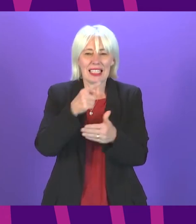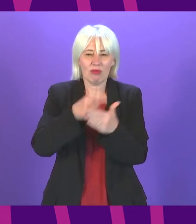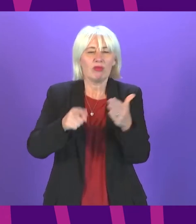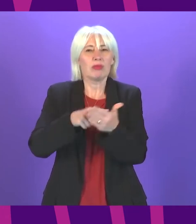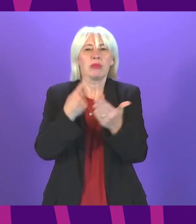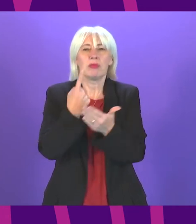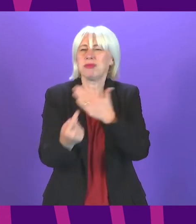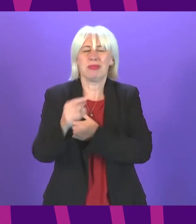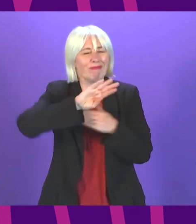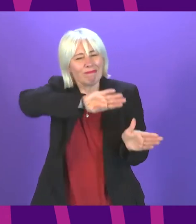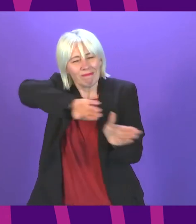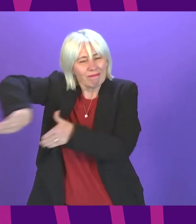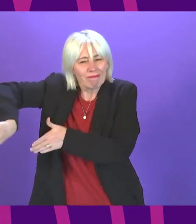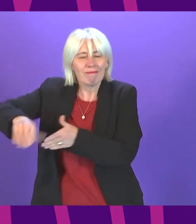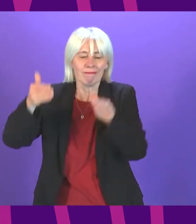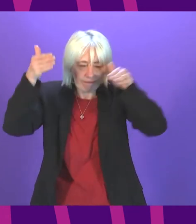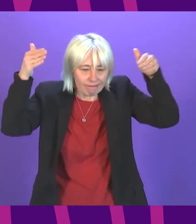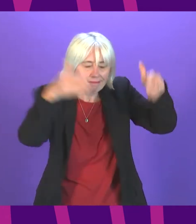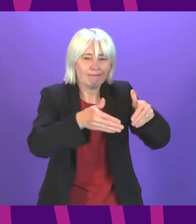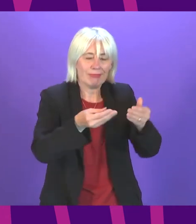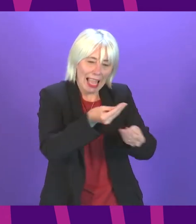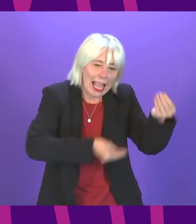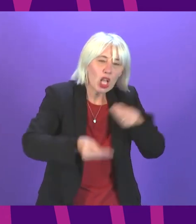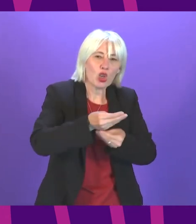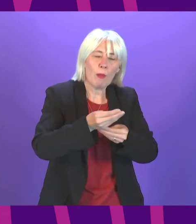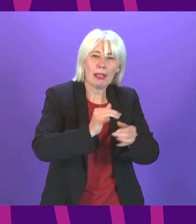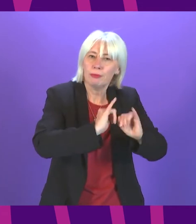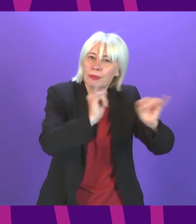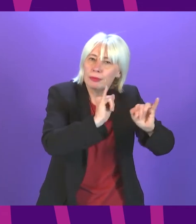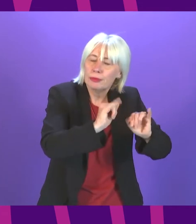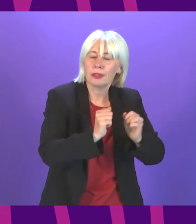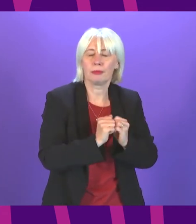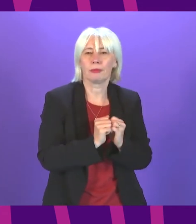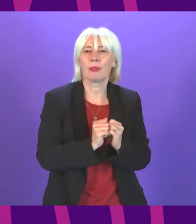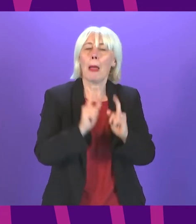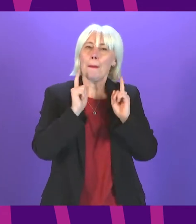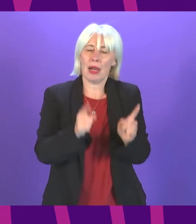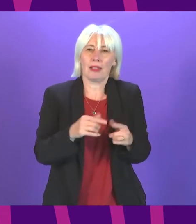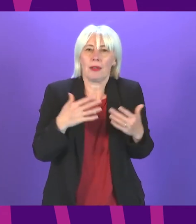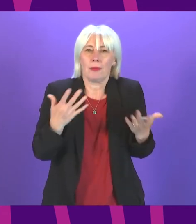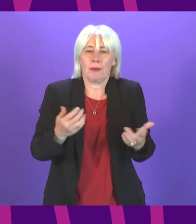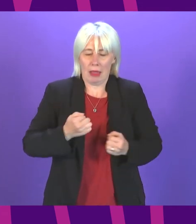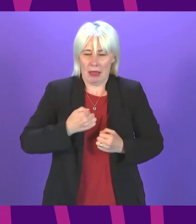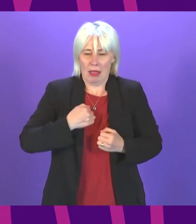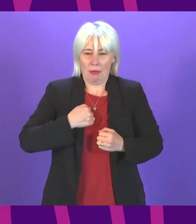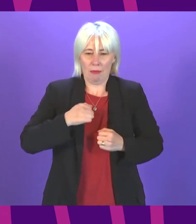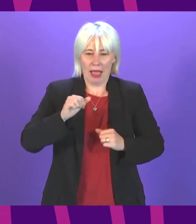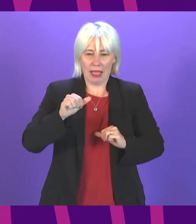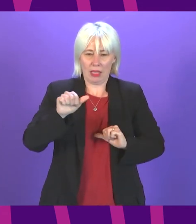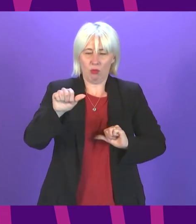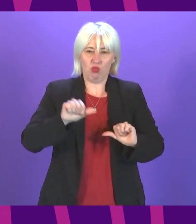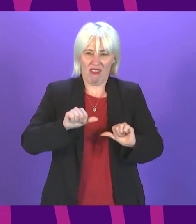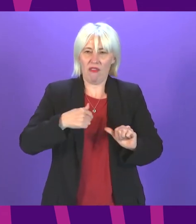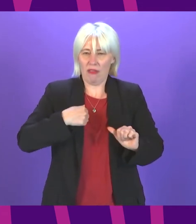tackle the economic emergency facing us all however presenting officer given the nature of my brief I hope you will